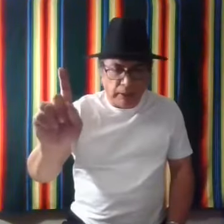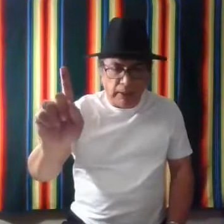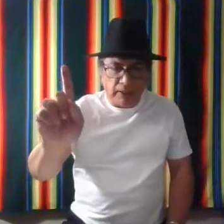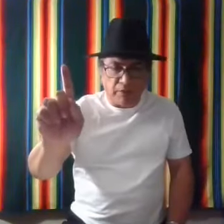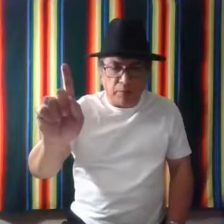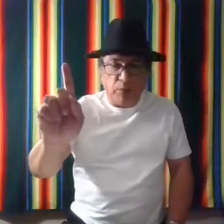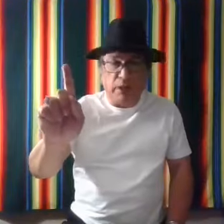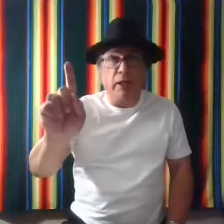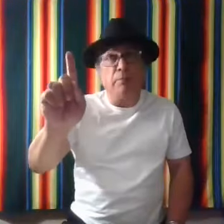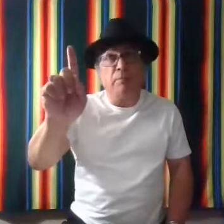Index finger pointing up.